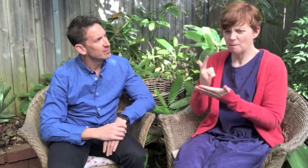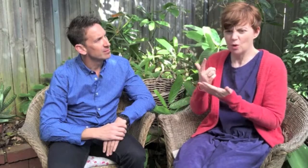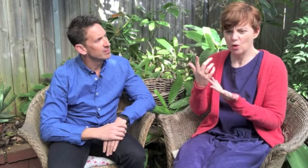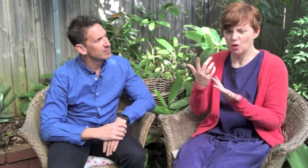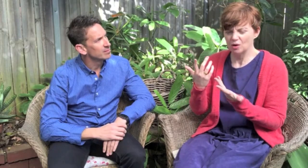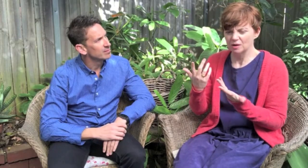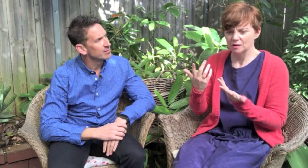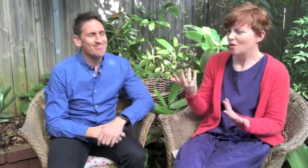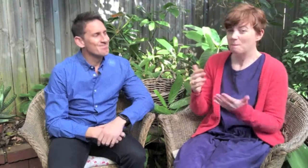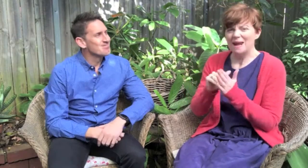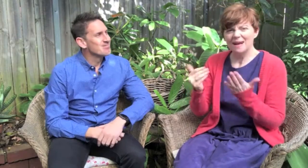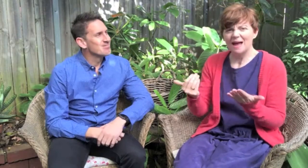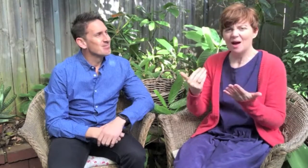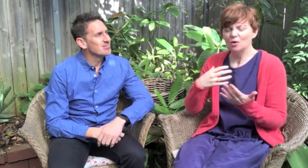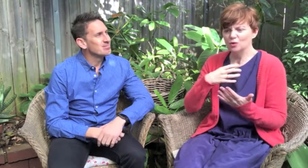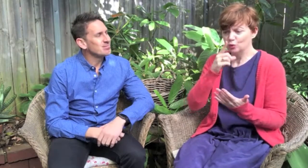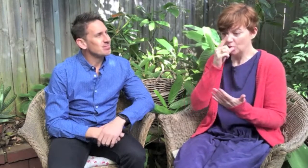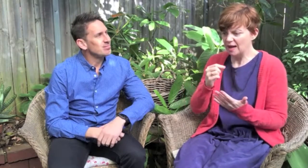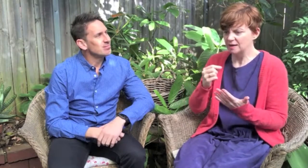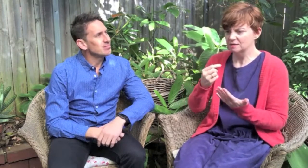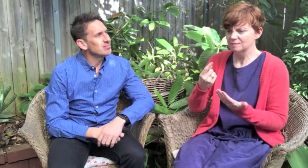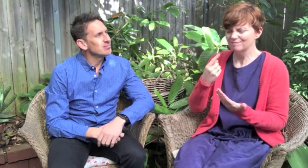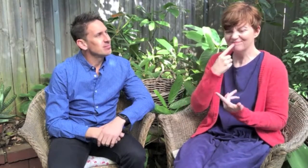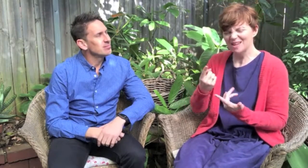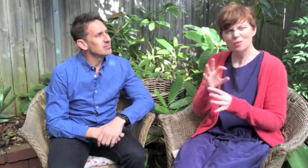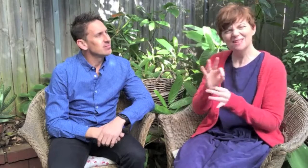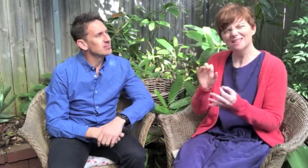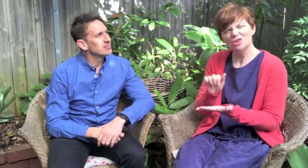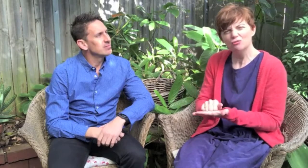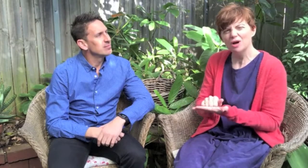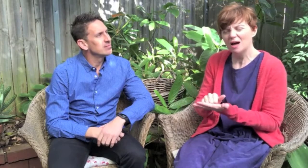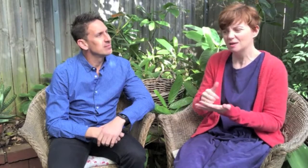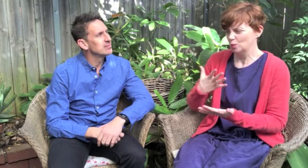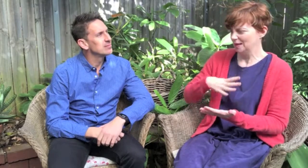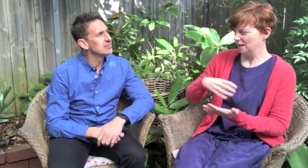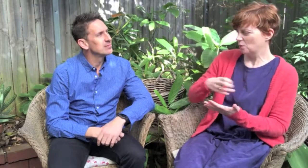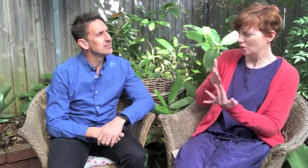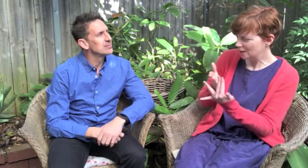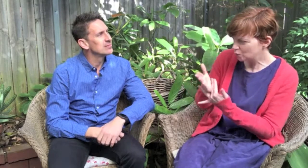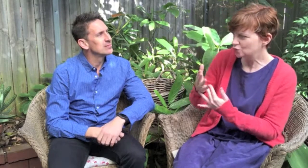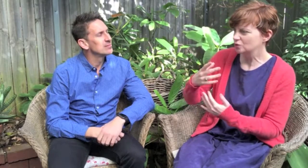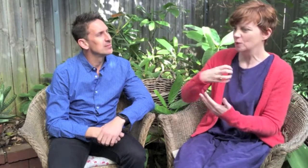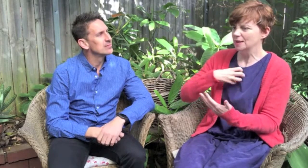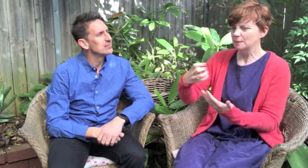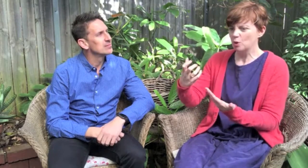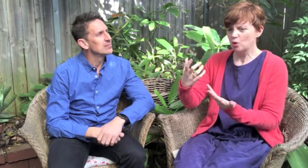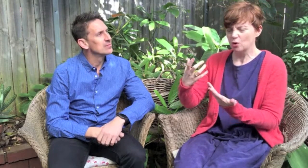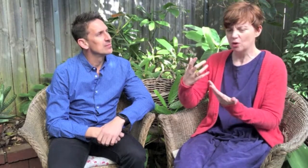You know, I think now, you know, you can say, look, this is not right. We need to be more included. But,